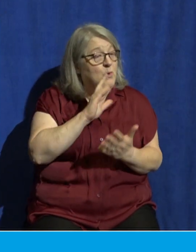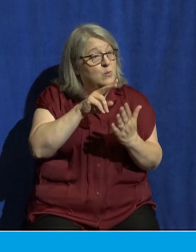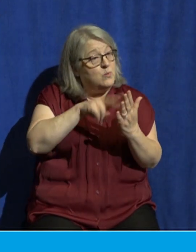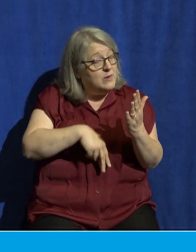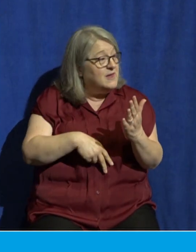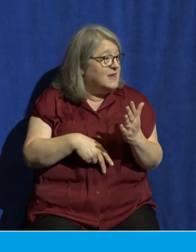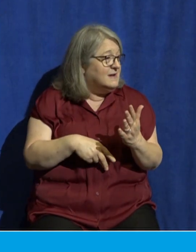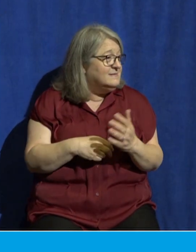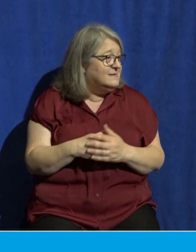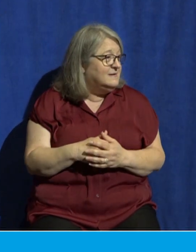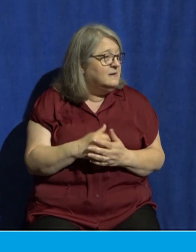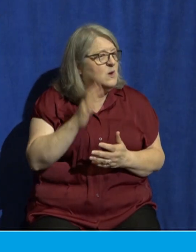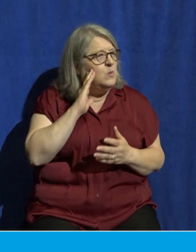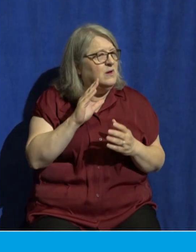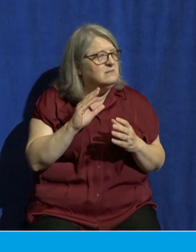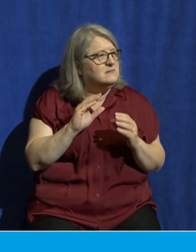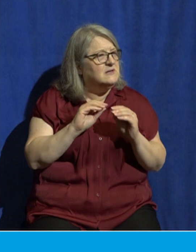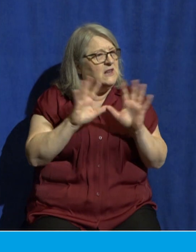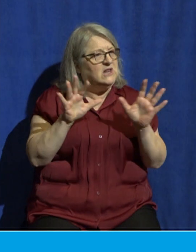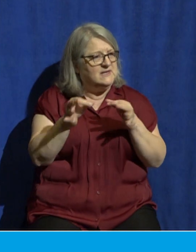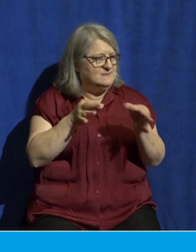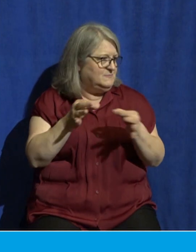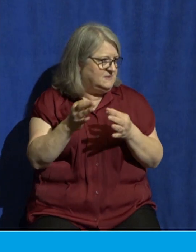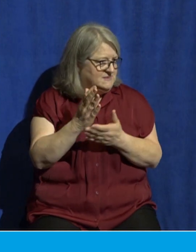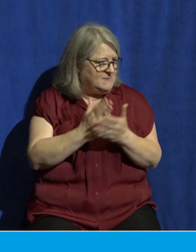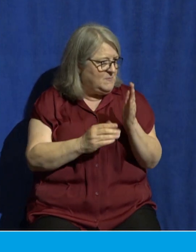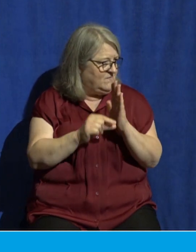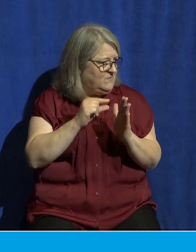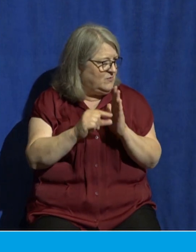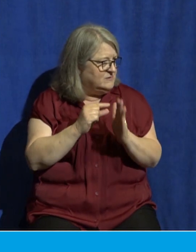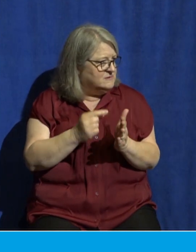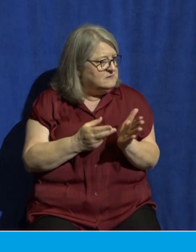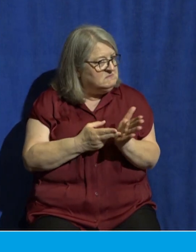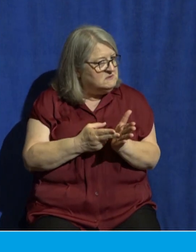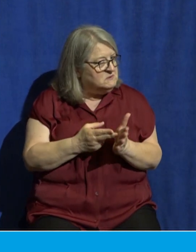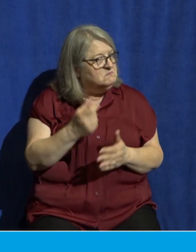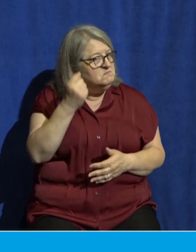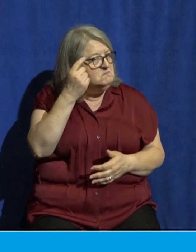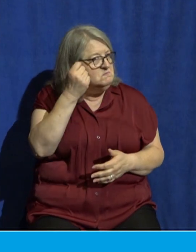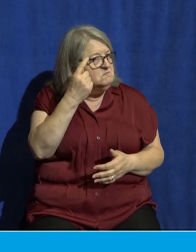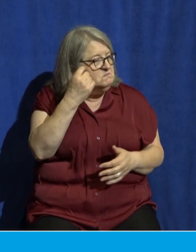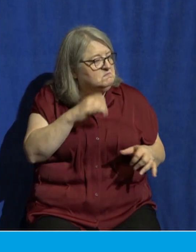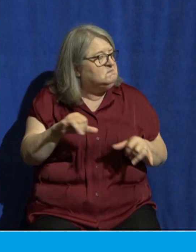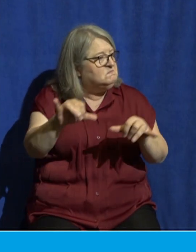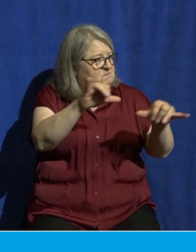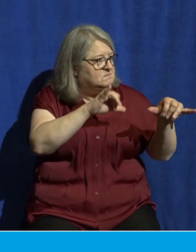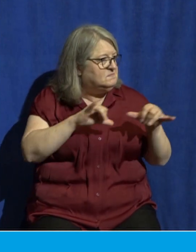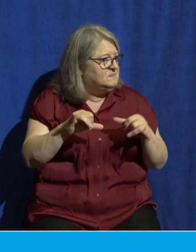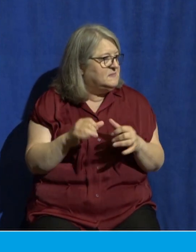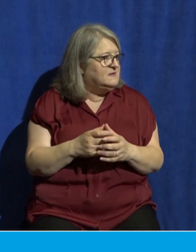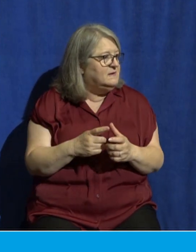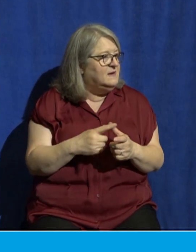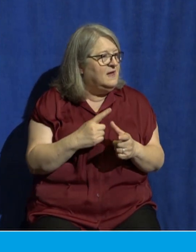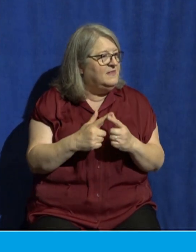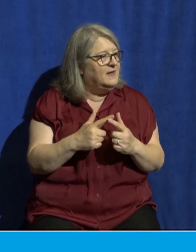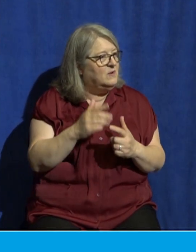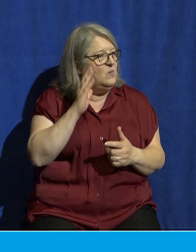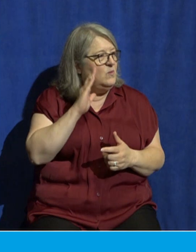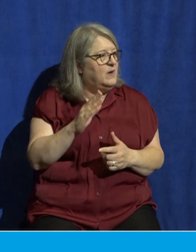and make some clarifying comments as we go through it just to make sure we're all on the same page. And then we're going to zoom out and reflect on what God might be saying to us. Let me